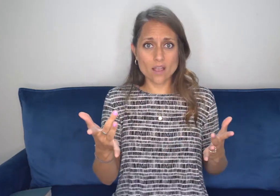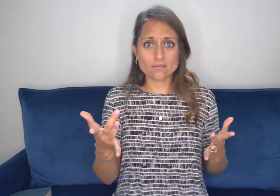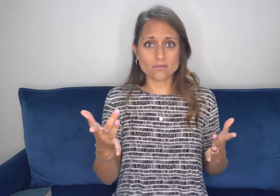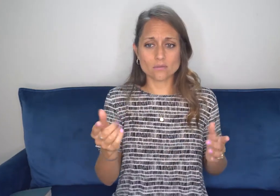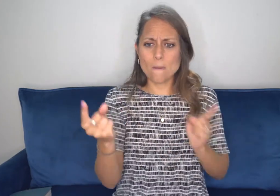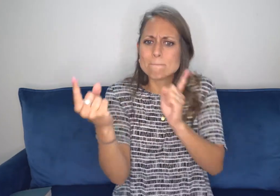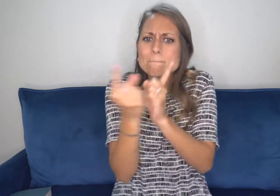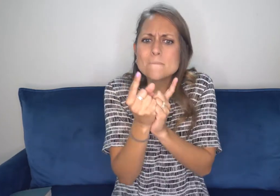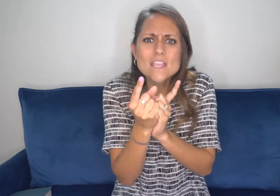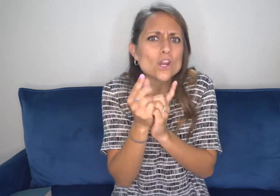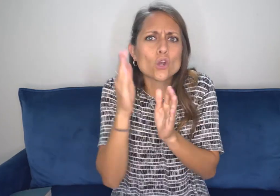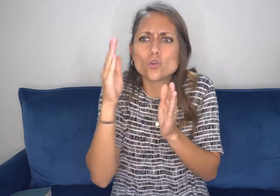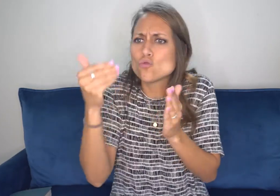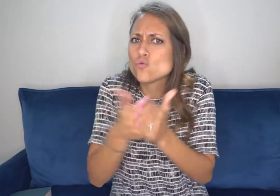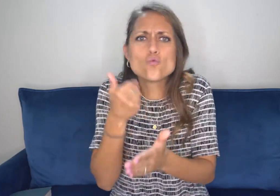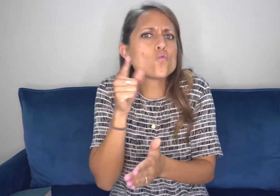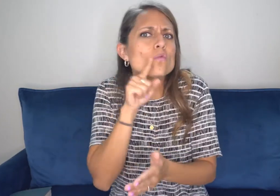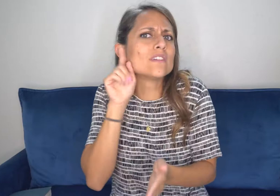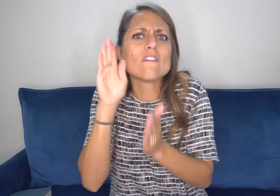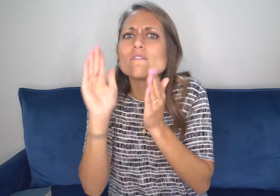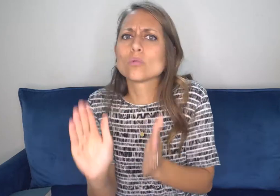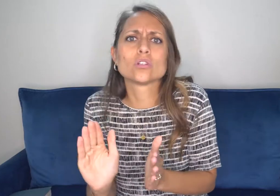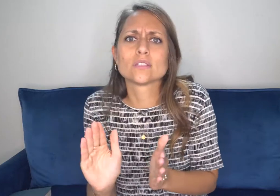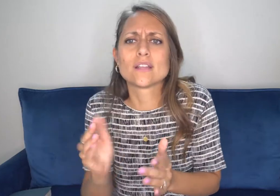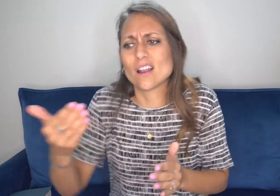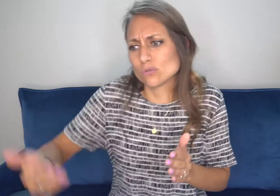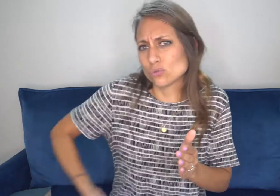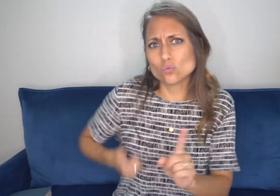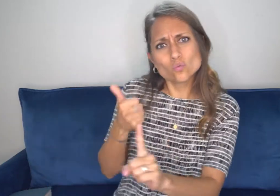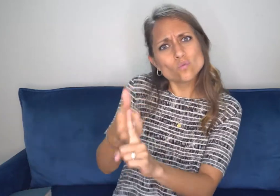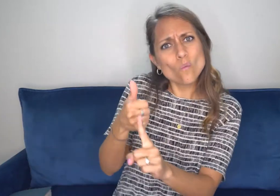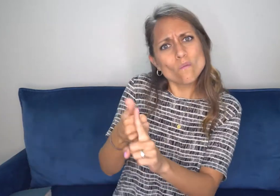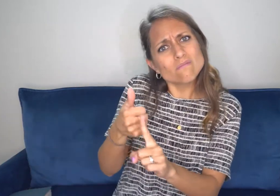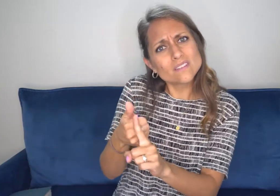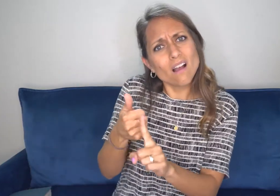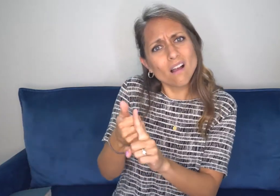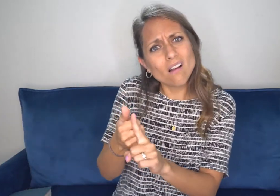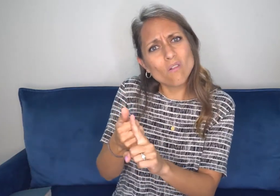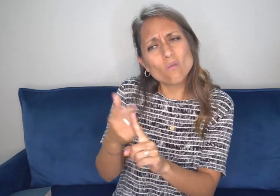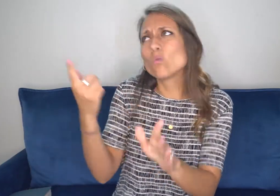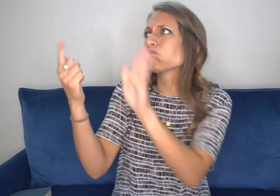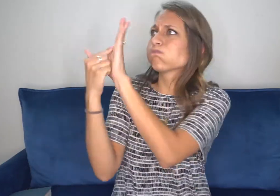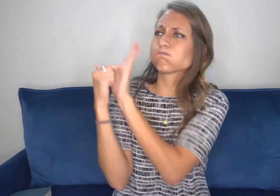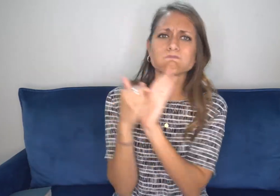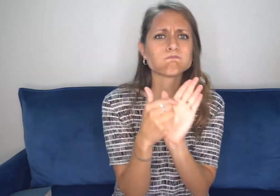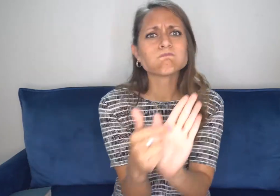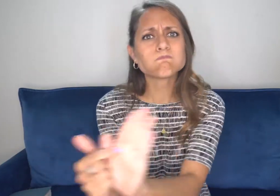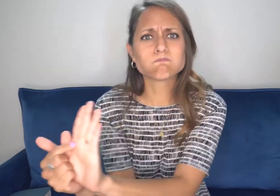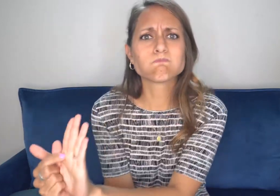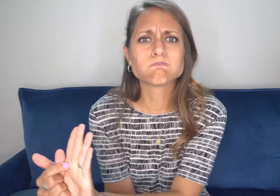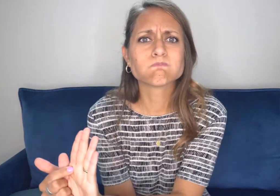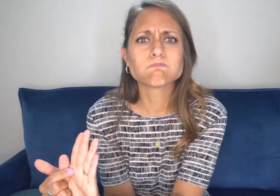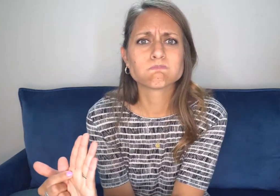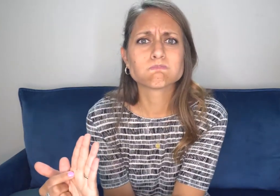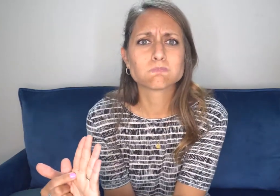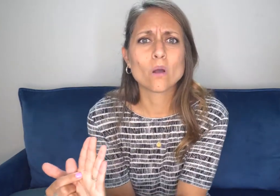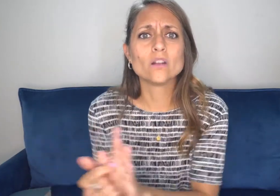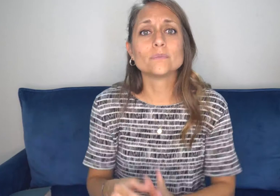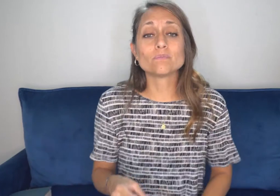Or maybe, you know, go to deaf events in your local community. Try to meet new deaf people. Introduce